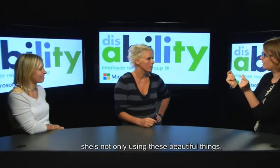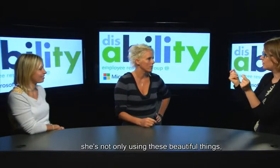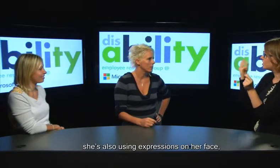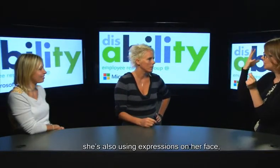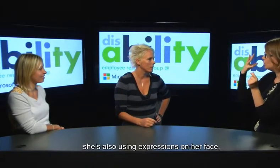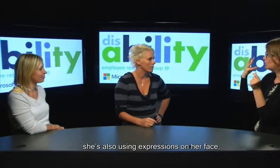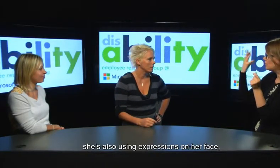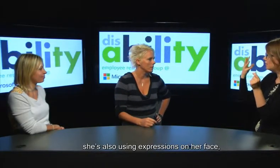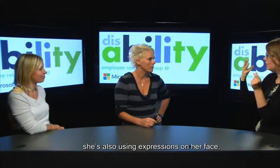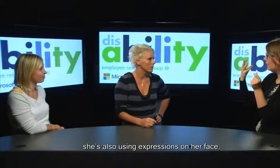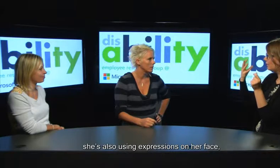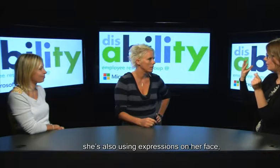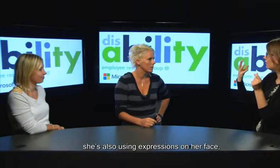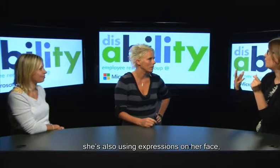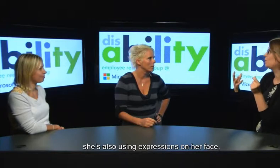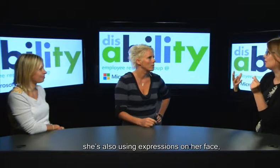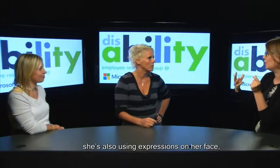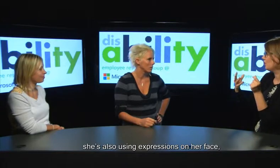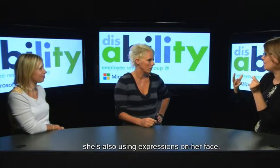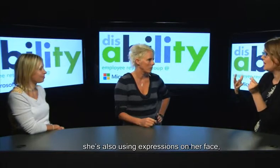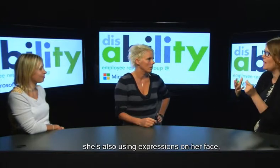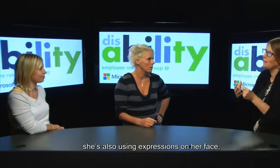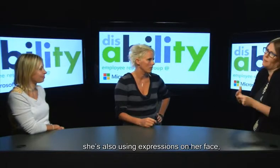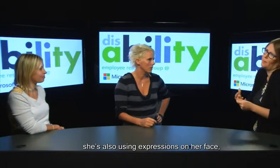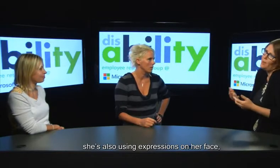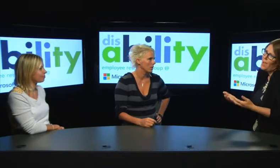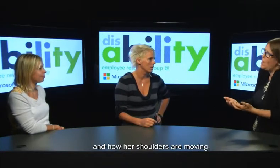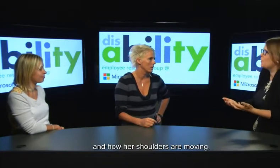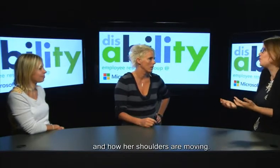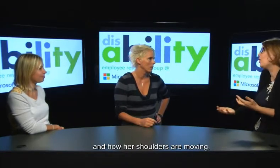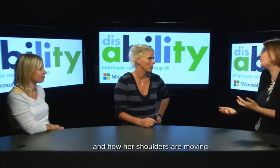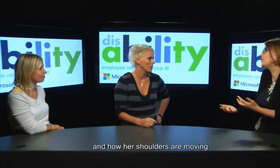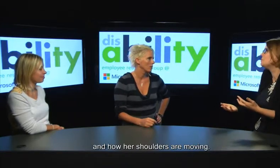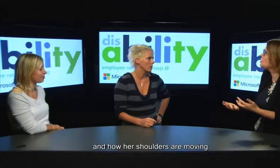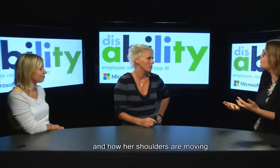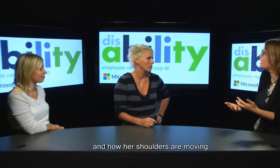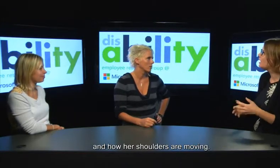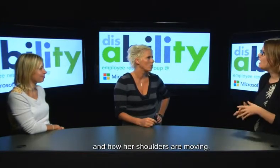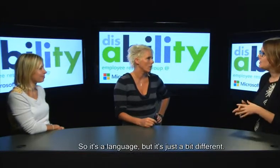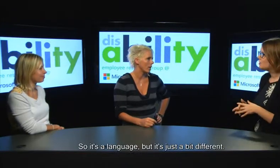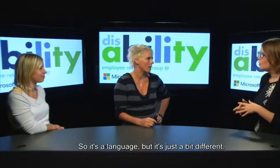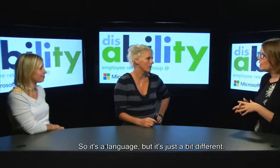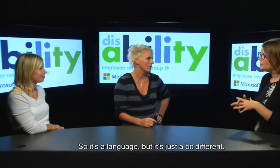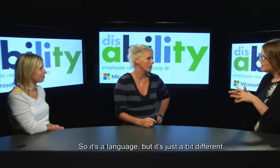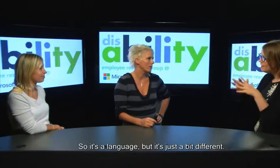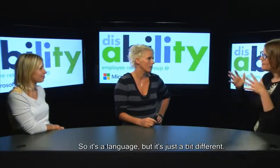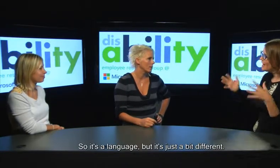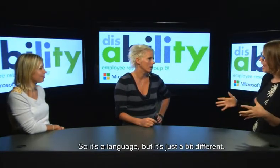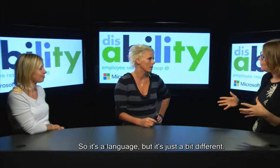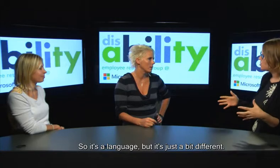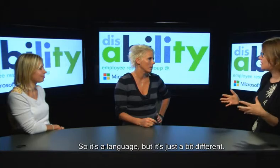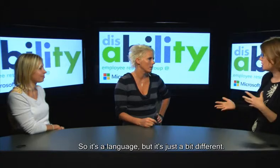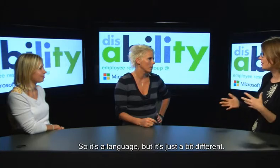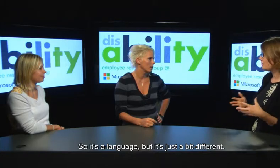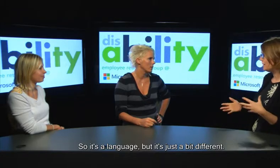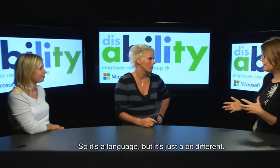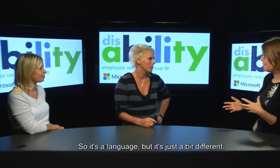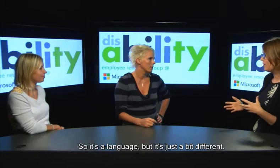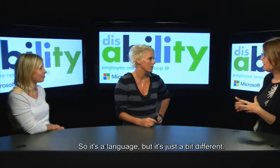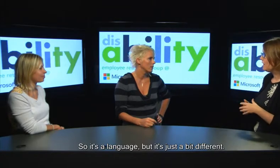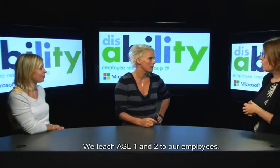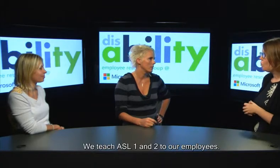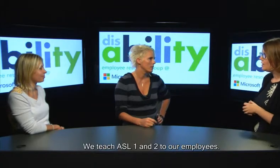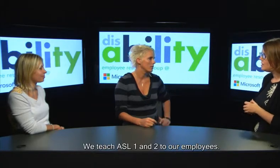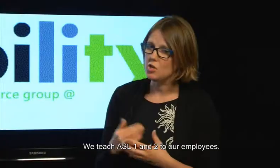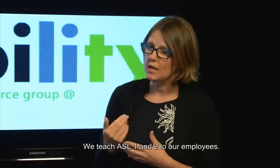beautiful things but she's also using expressions on her face and how our shoulders are moving right so it's it's a language but it's just a bit